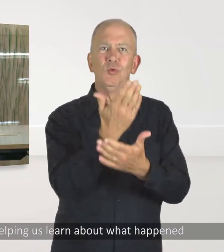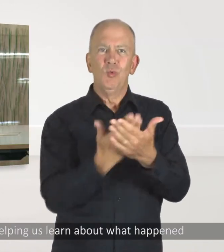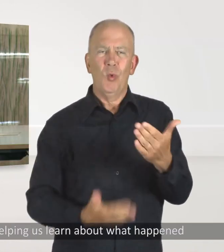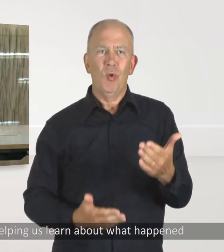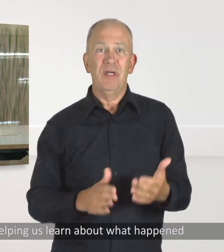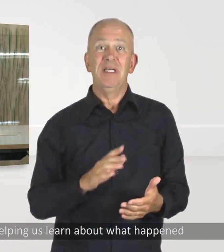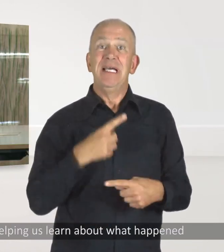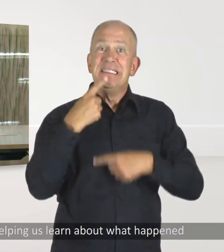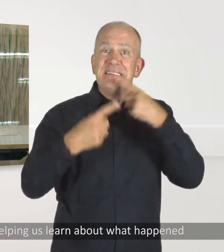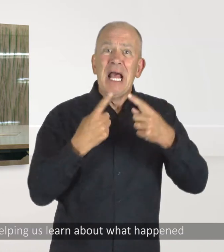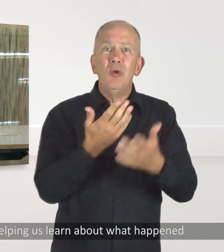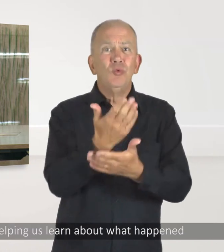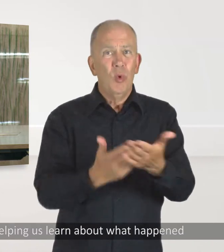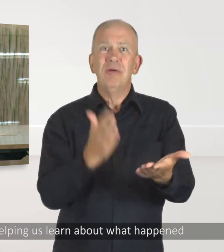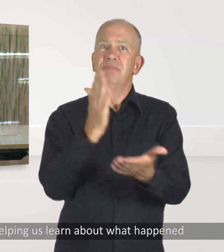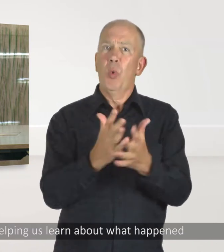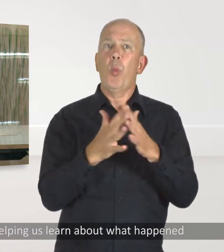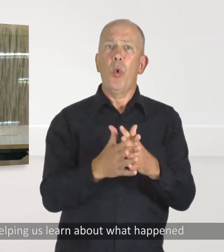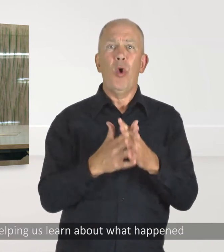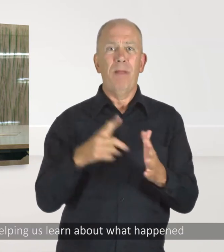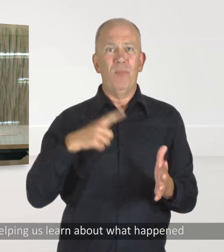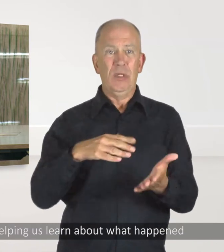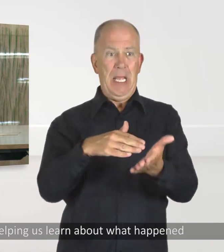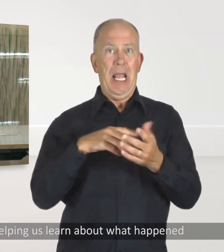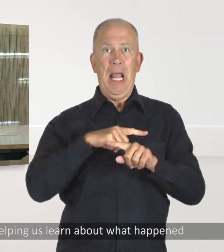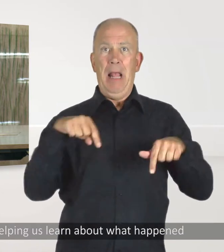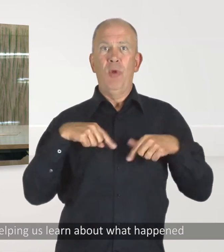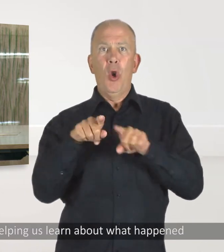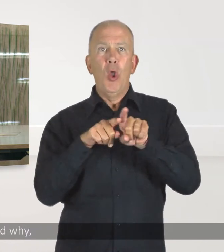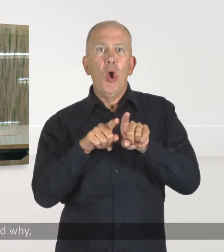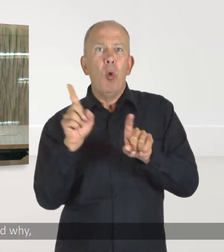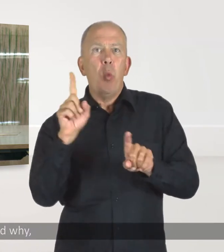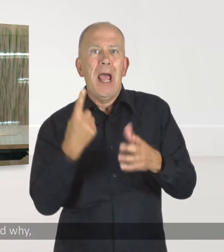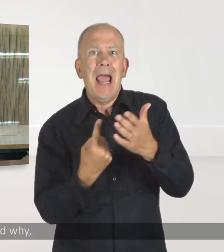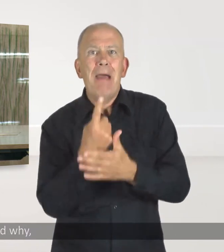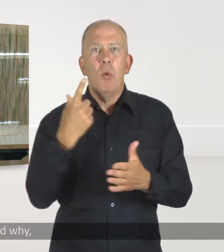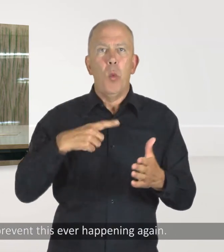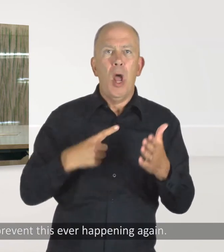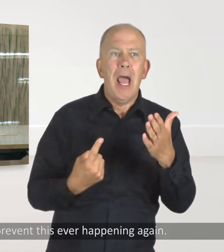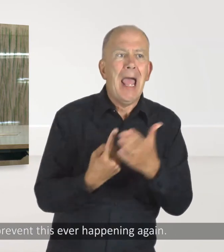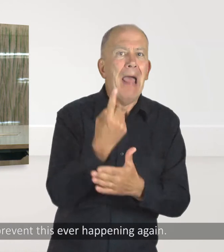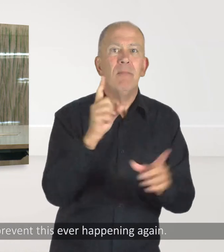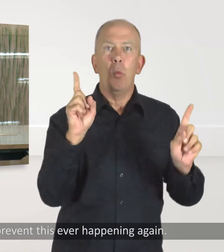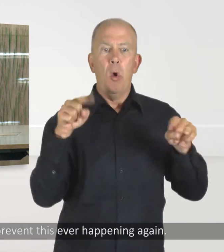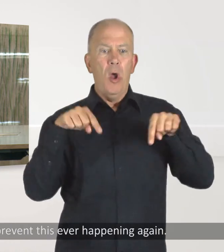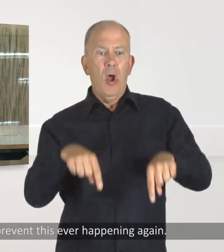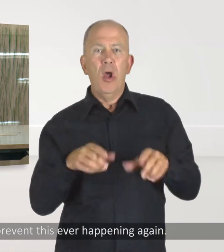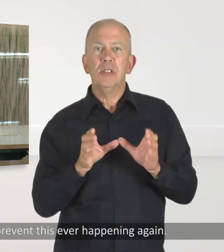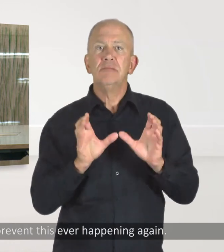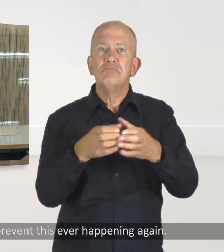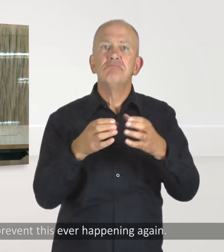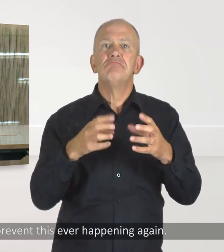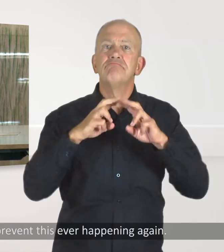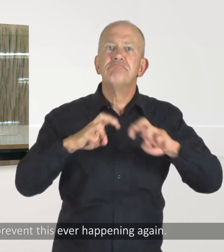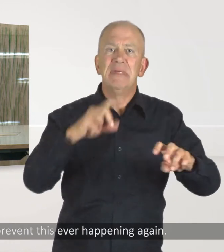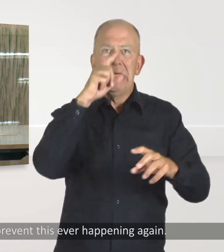The stories are very valuable in helping us learn about what happened, and why, and what should be done to